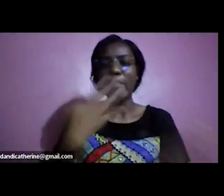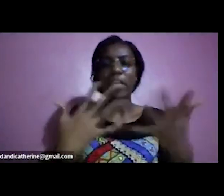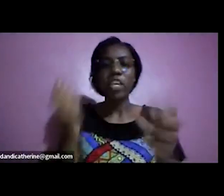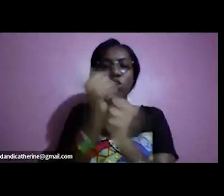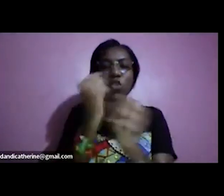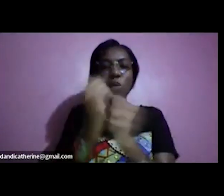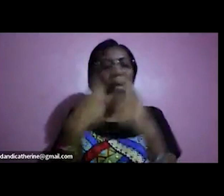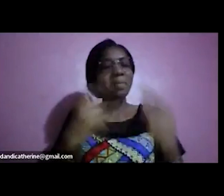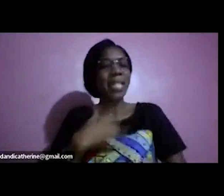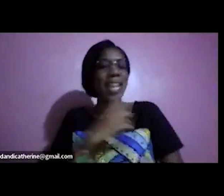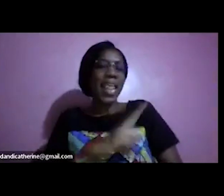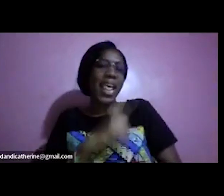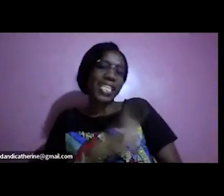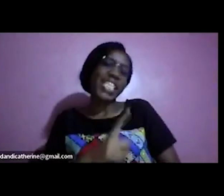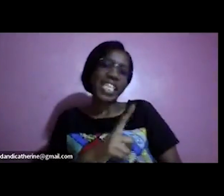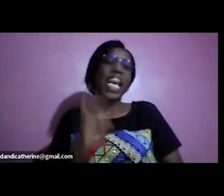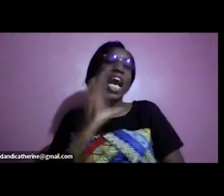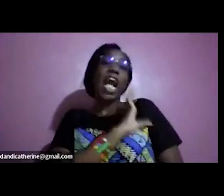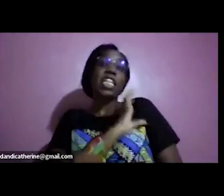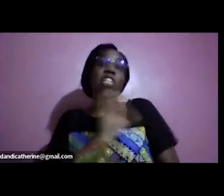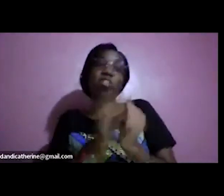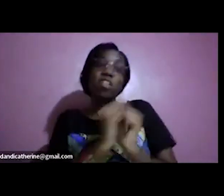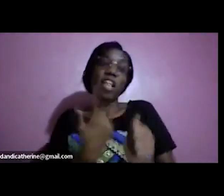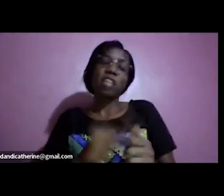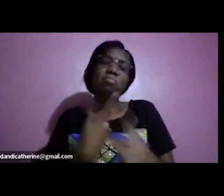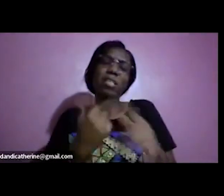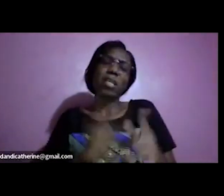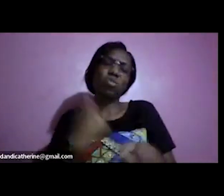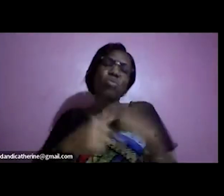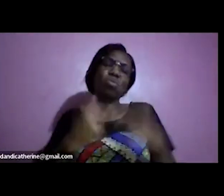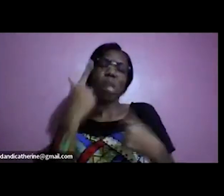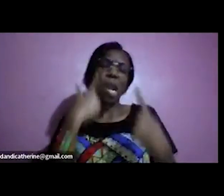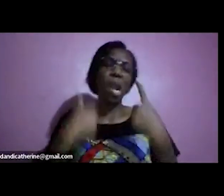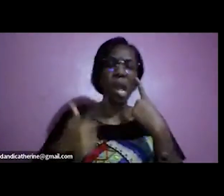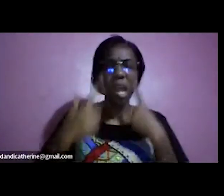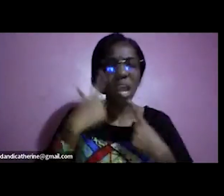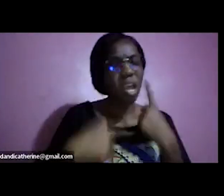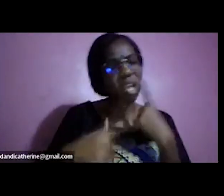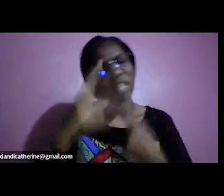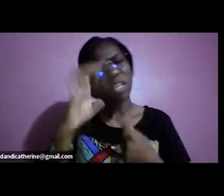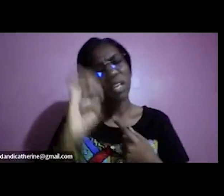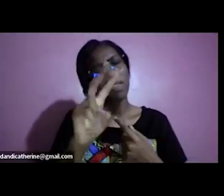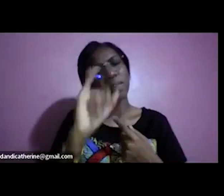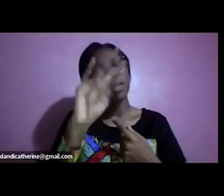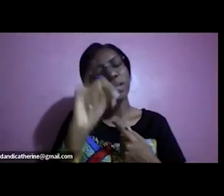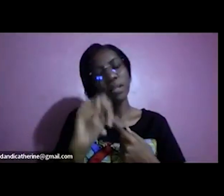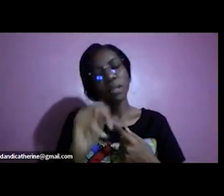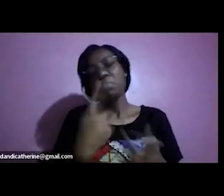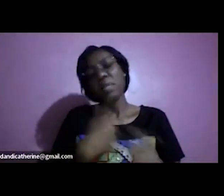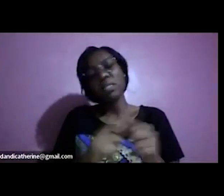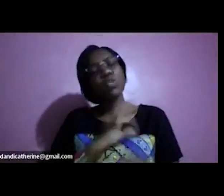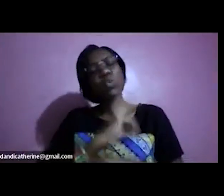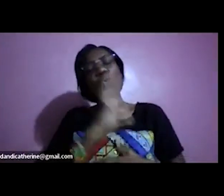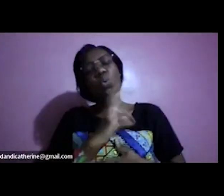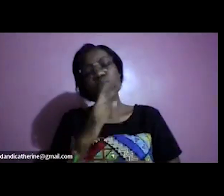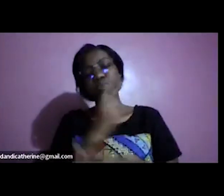with us and of course uh we still mourn kevin and we still pray that his soul rests in space at this point in time allow